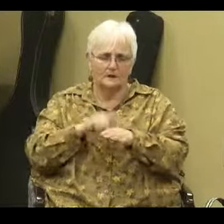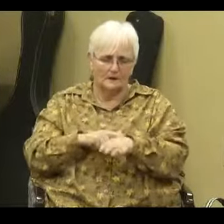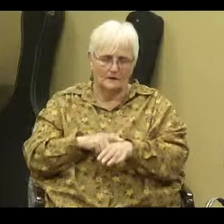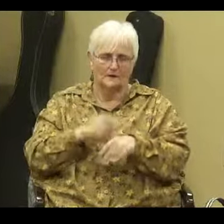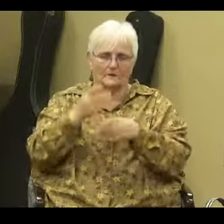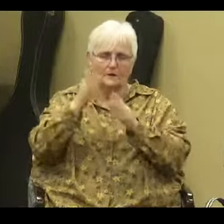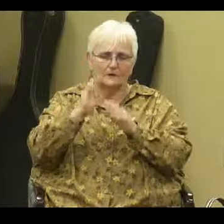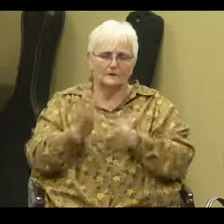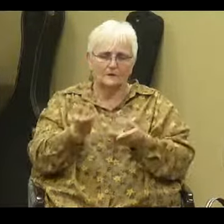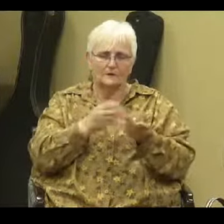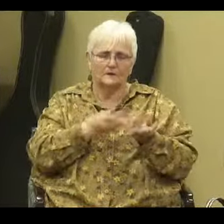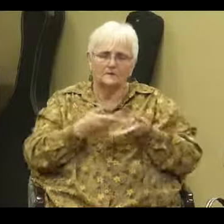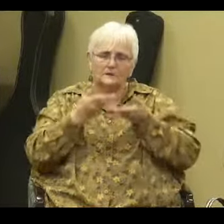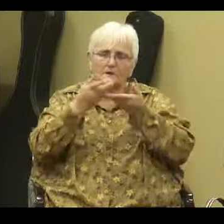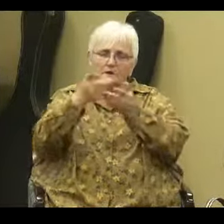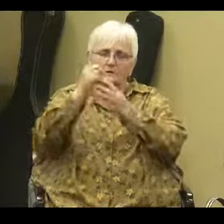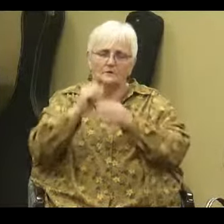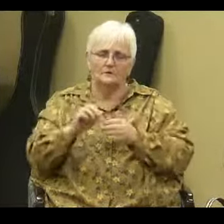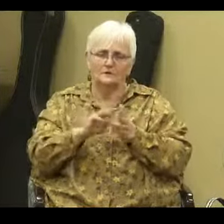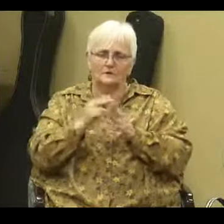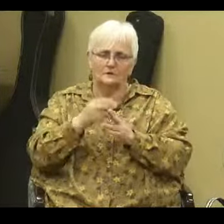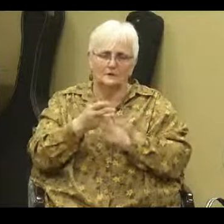God, as we give it to you, in Jesus' name. Amen.